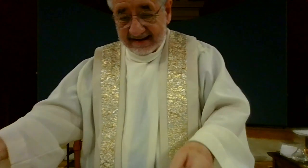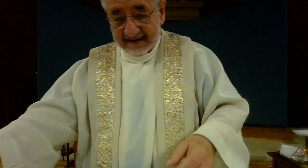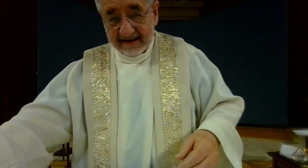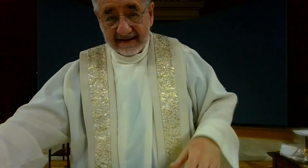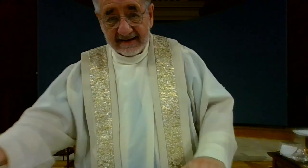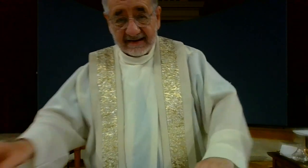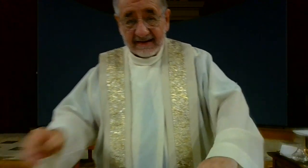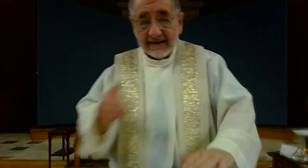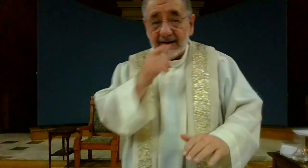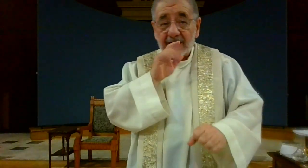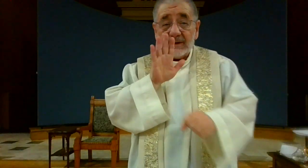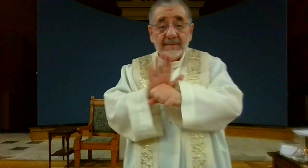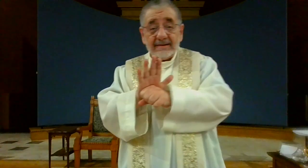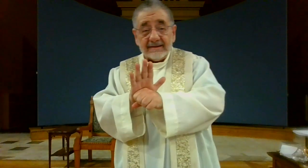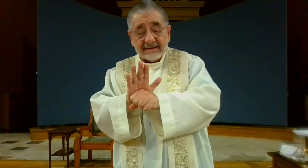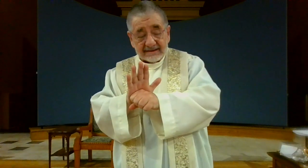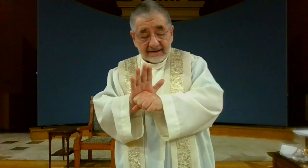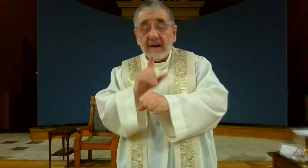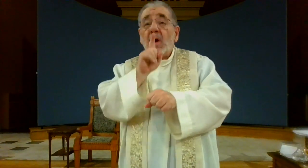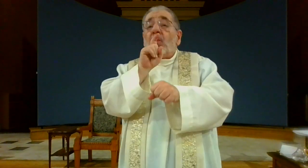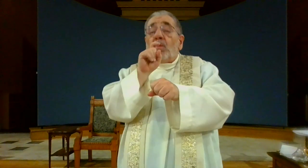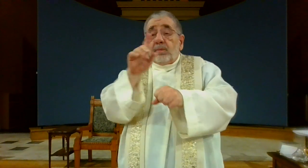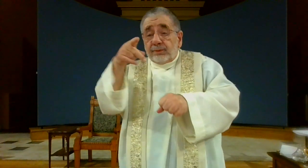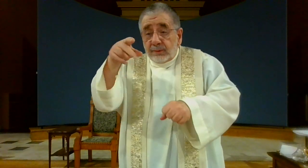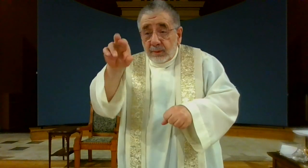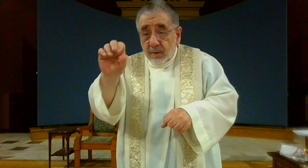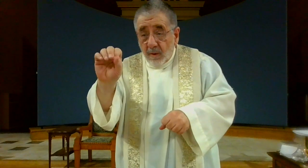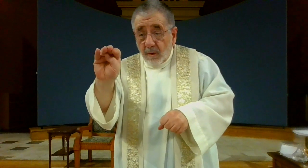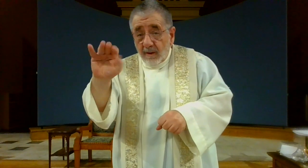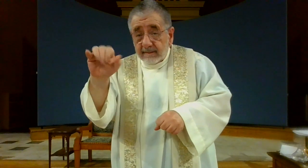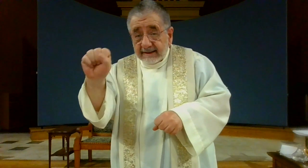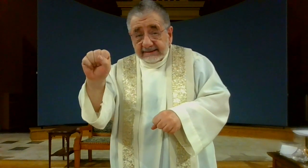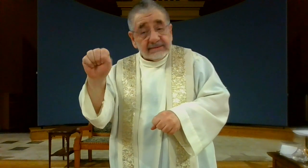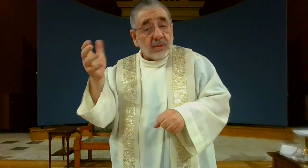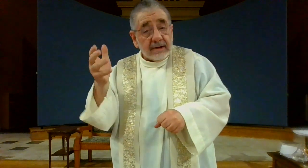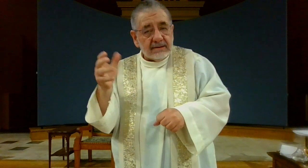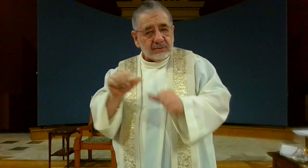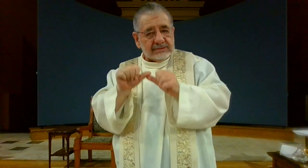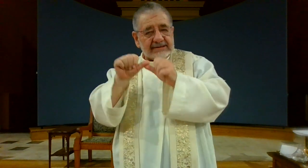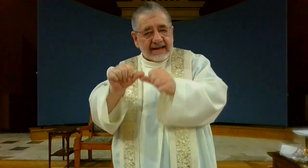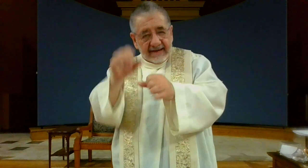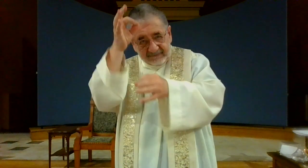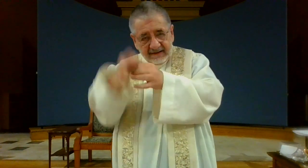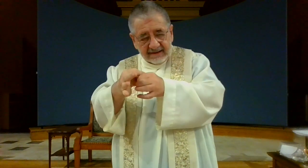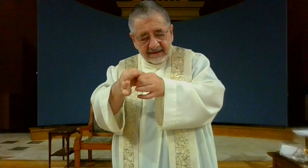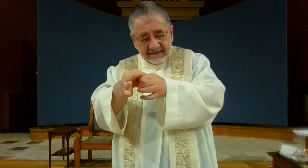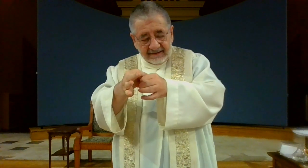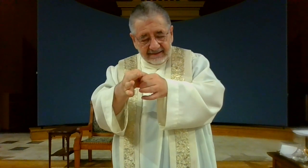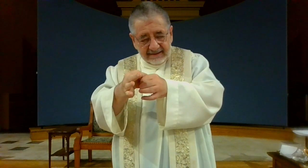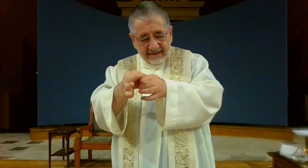love equals commitment a promise. promise means to